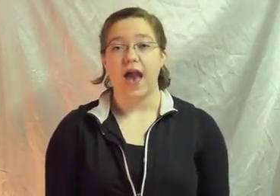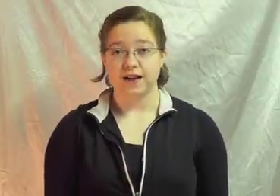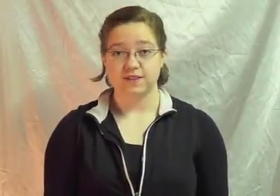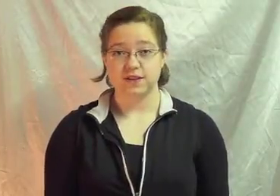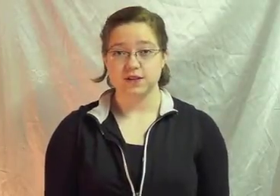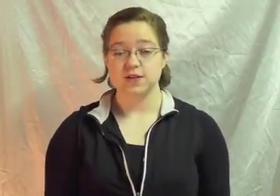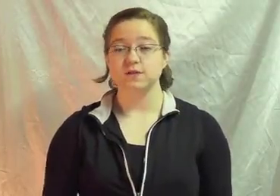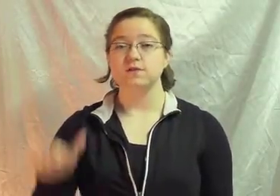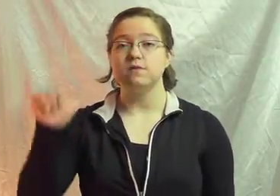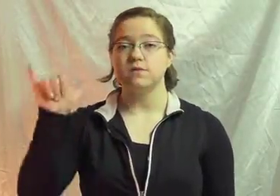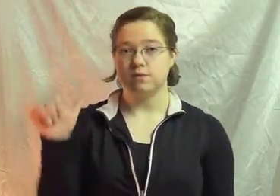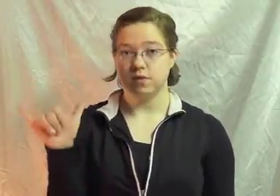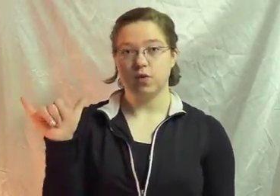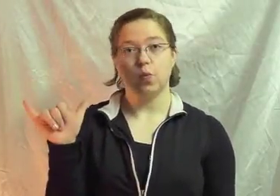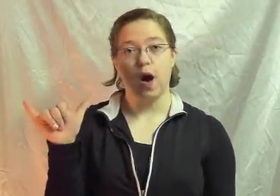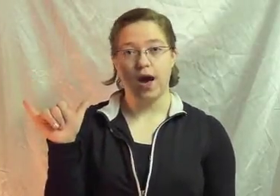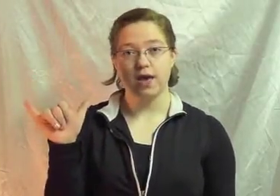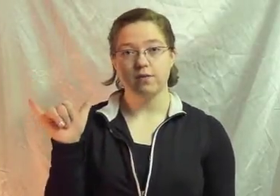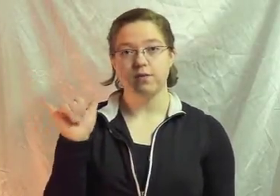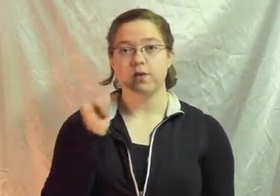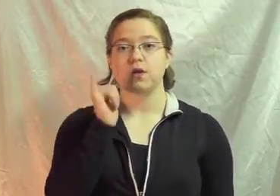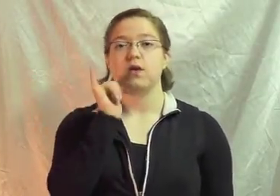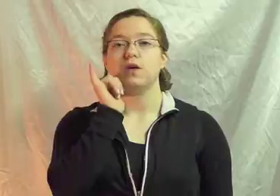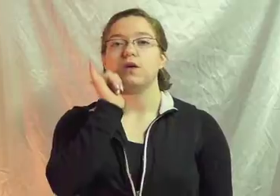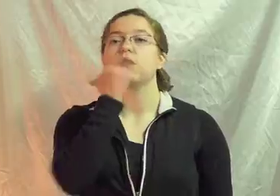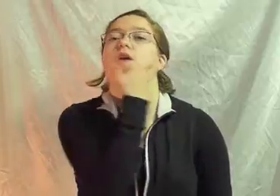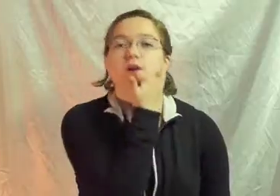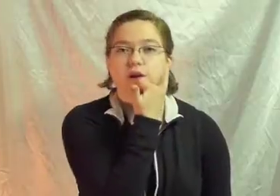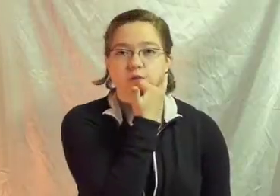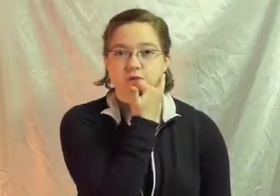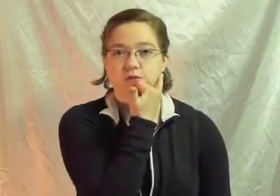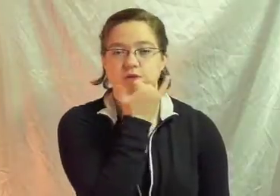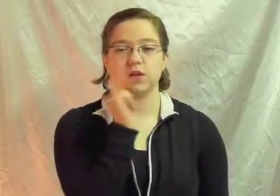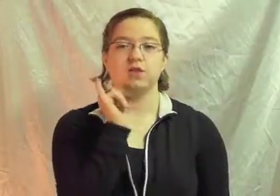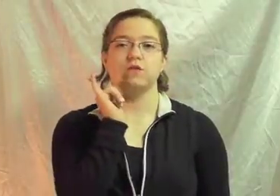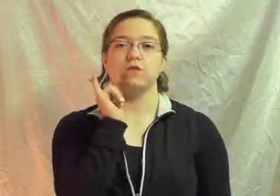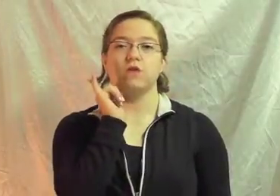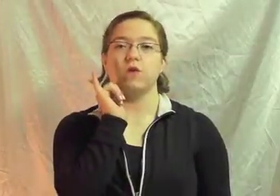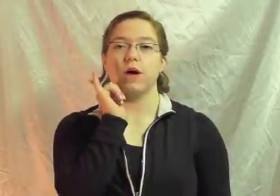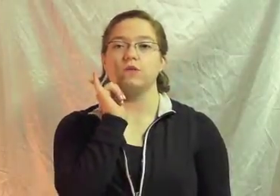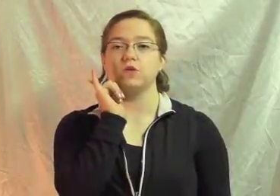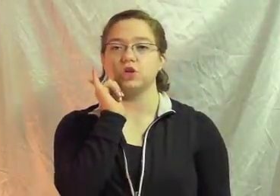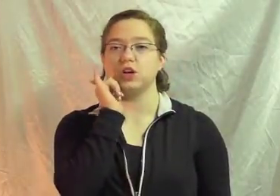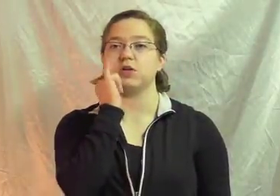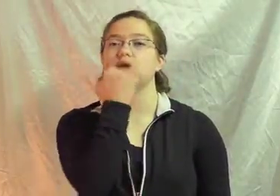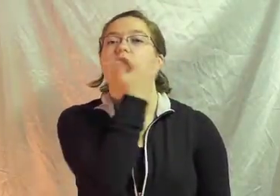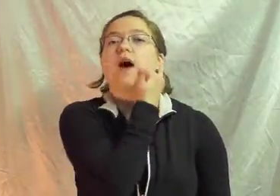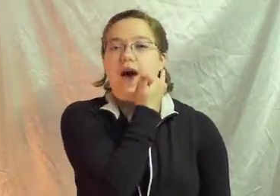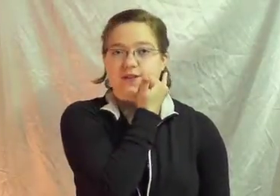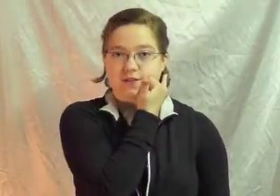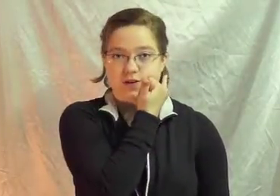Accident Y Comes Around your chin Accident